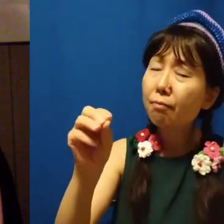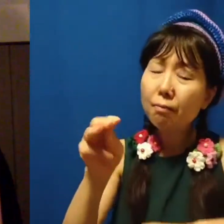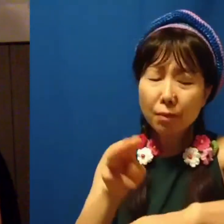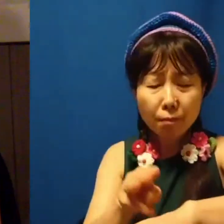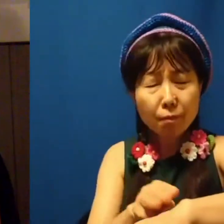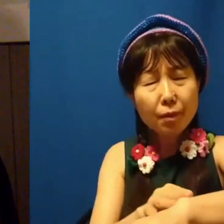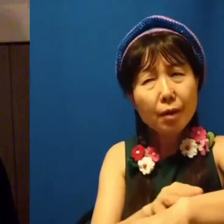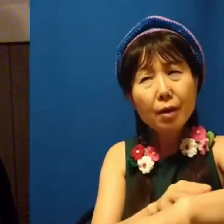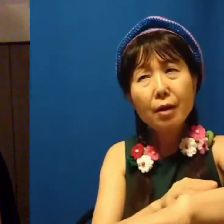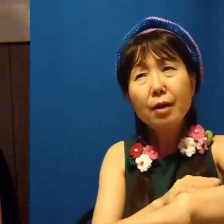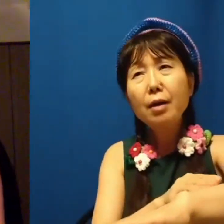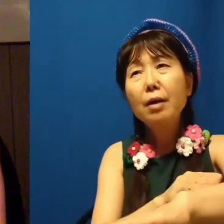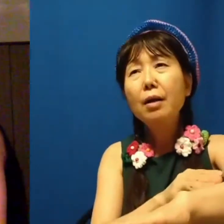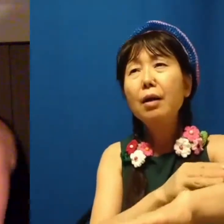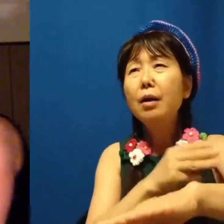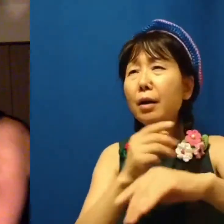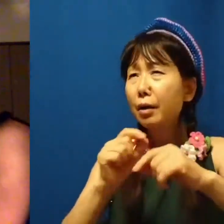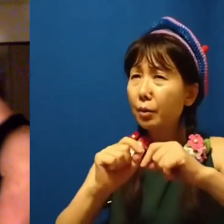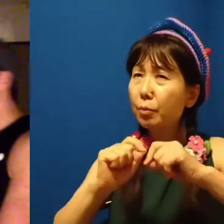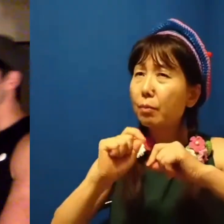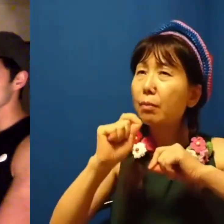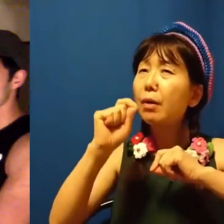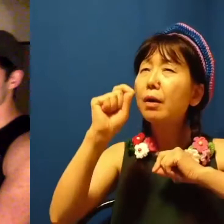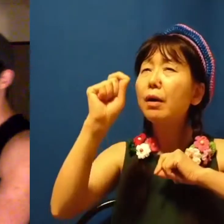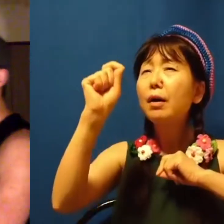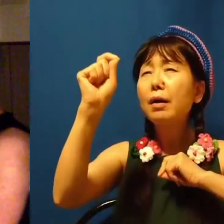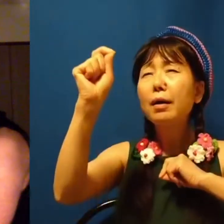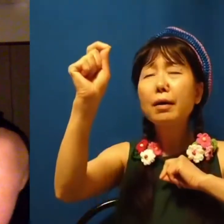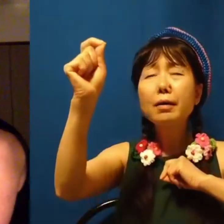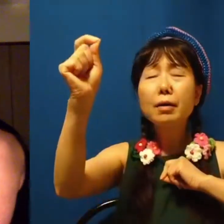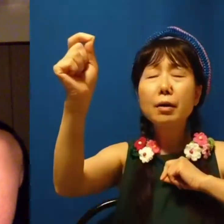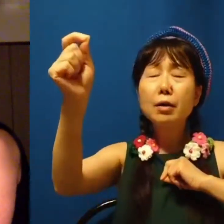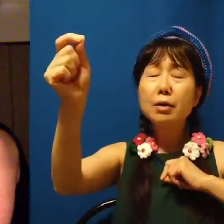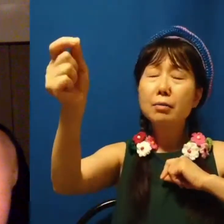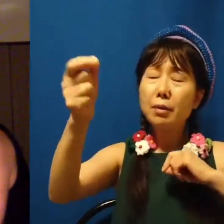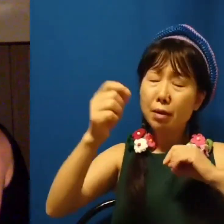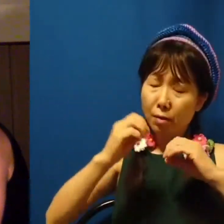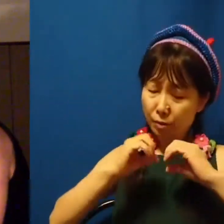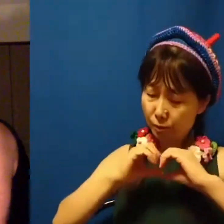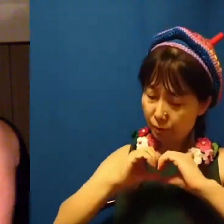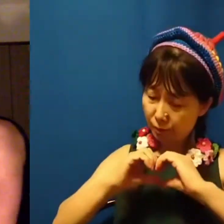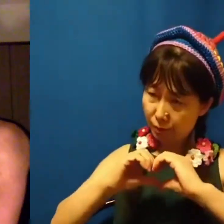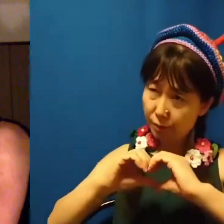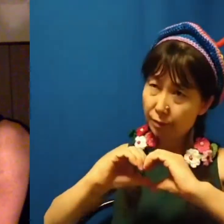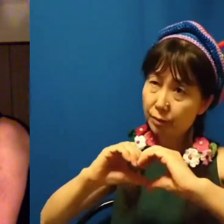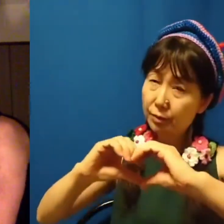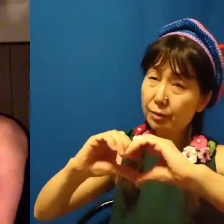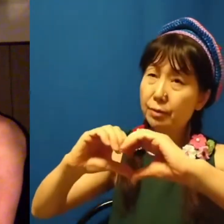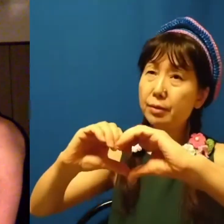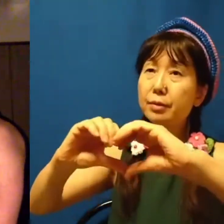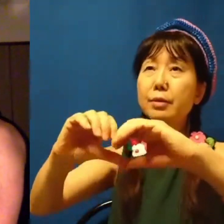miles, my own true love,